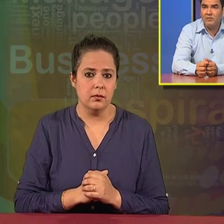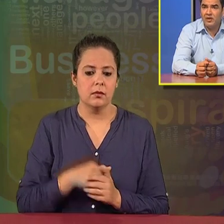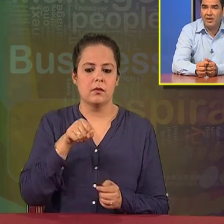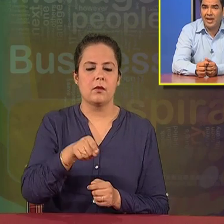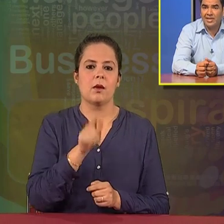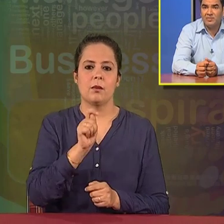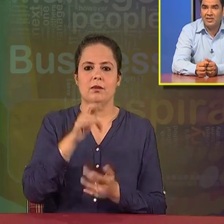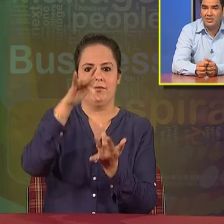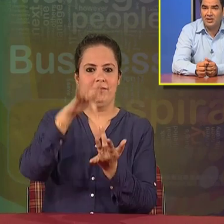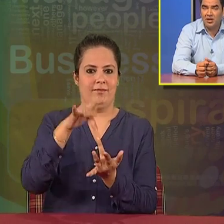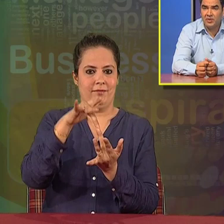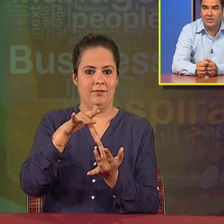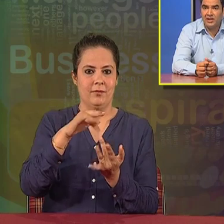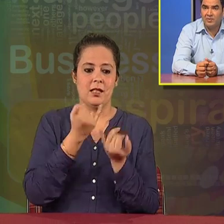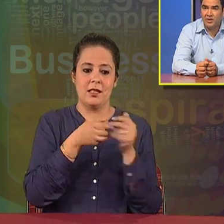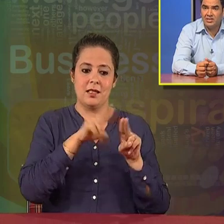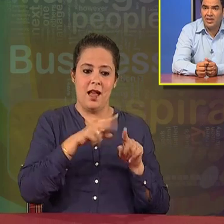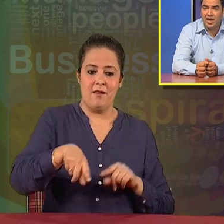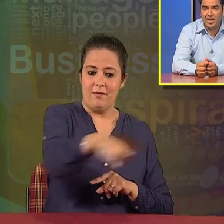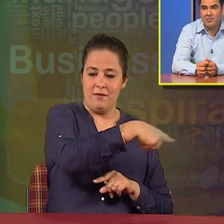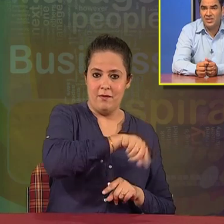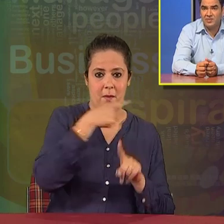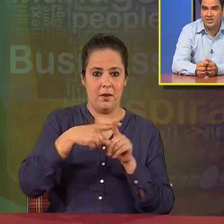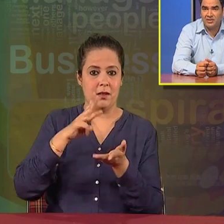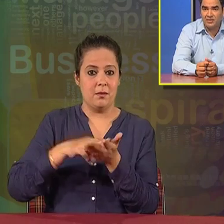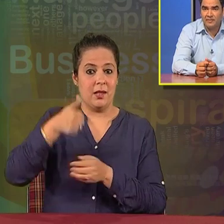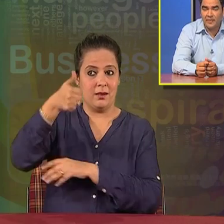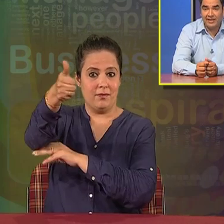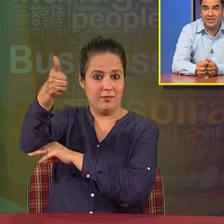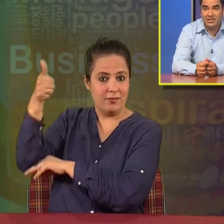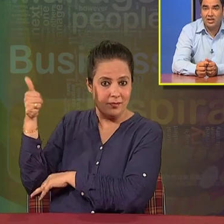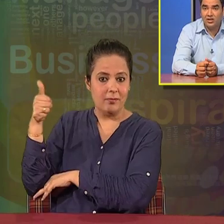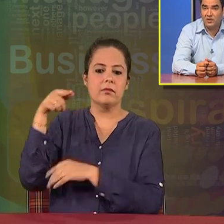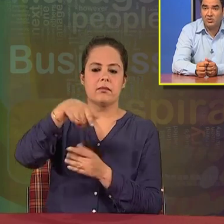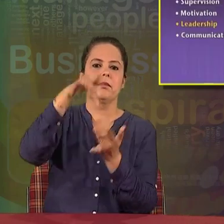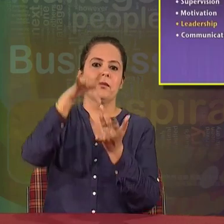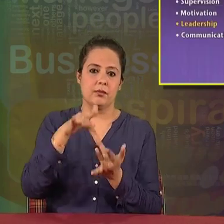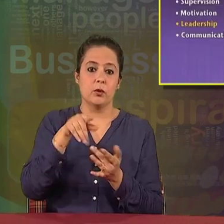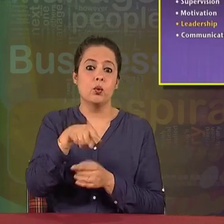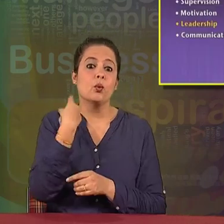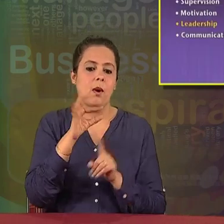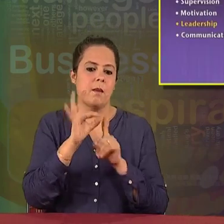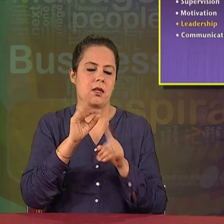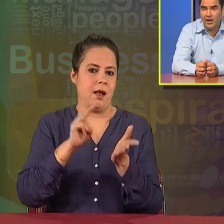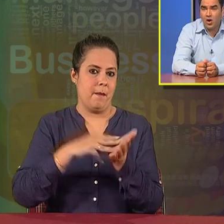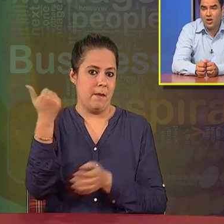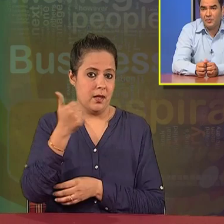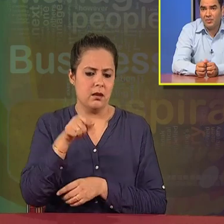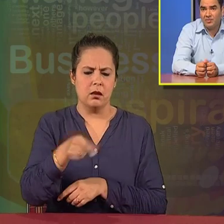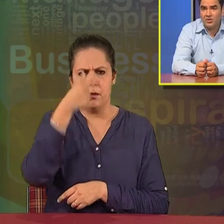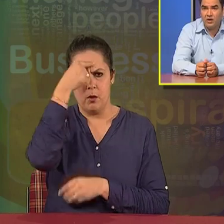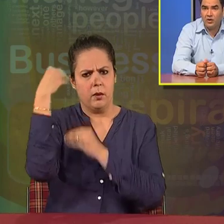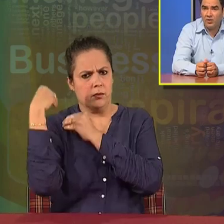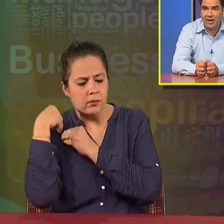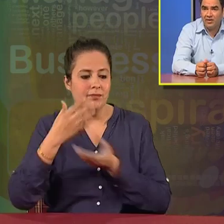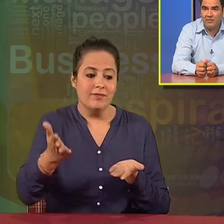who will be working as a mediator between the employees and the management, and that is the personal manager. He will be taking all the